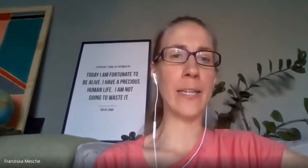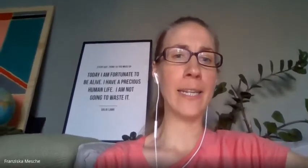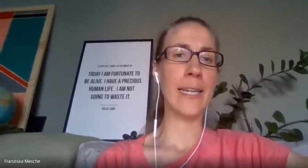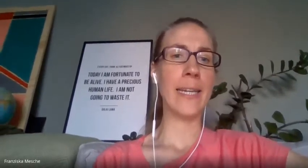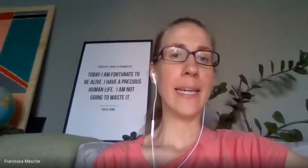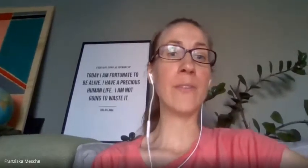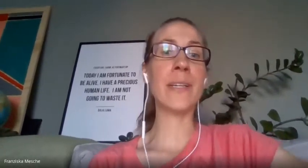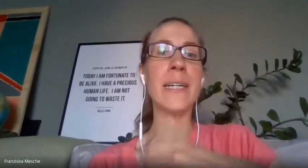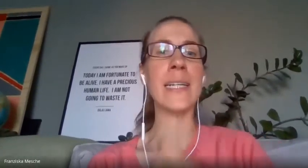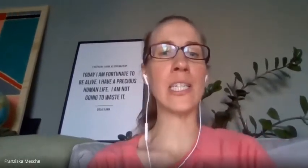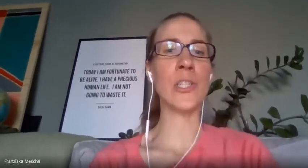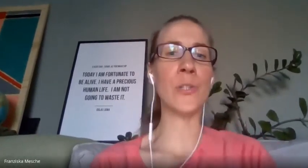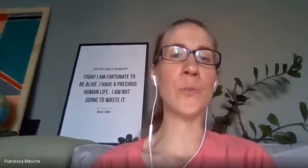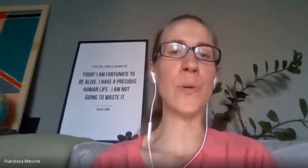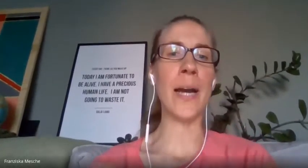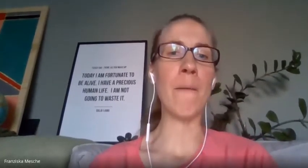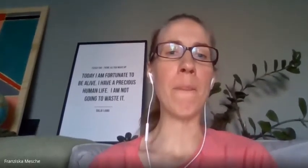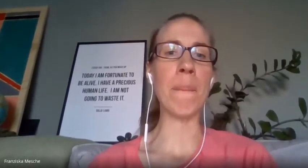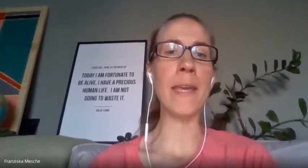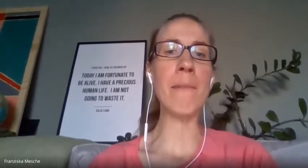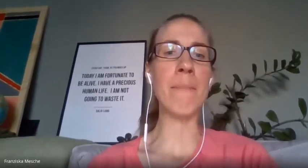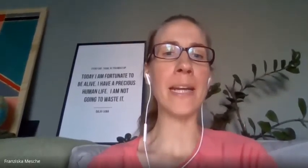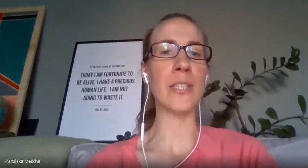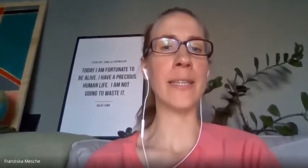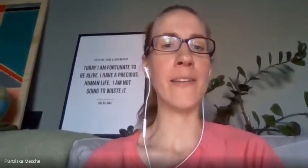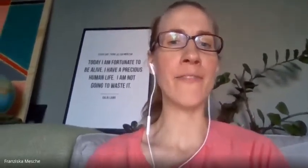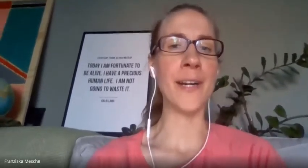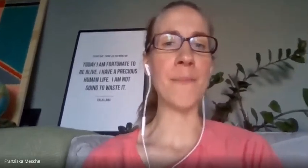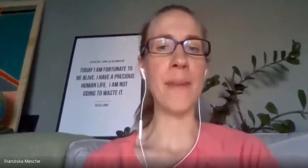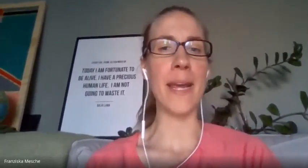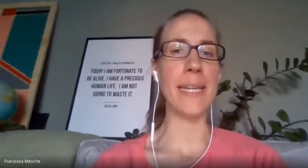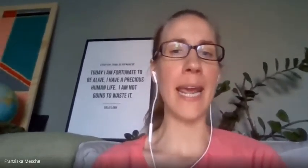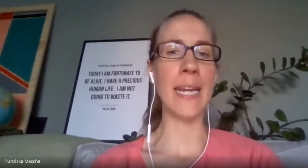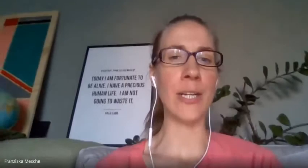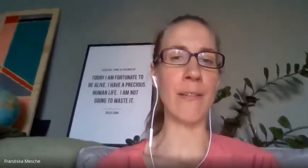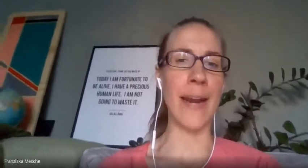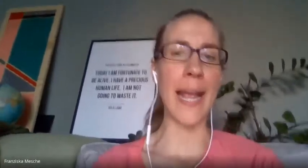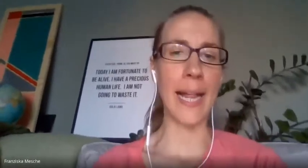in regards to um the impact on the environment and on our health